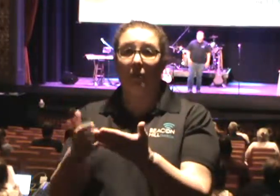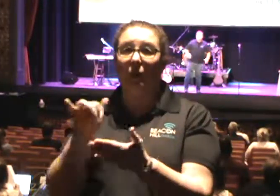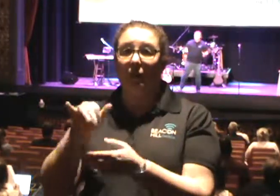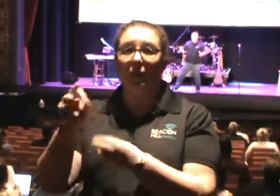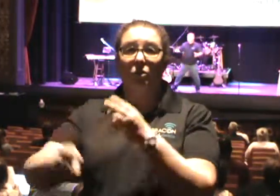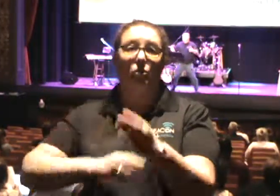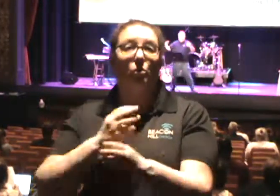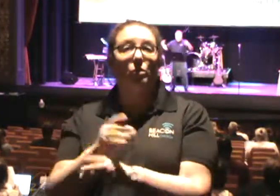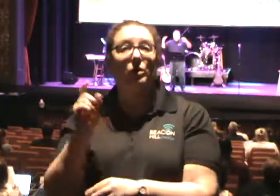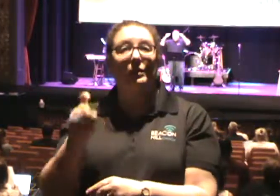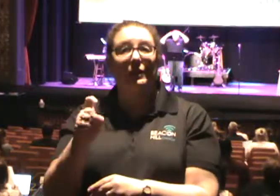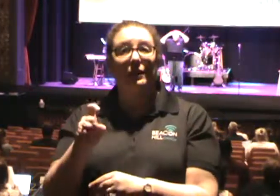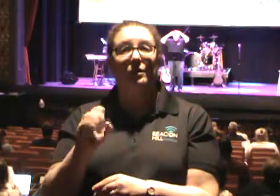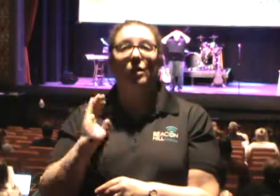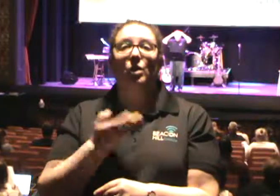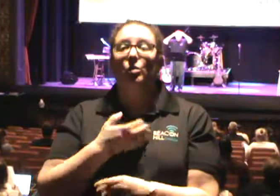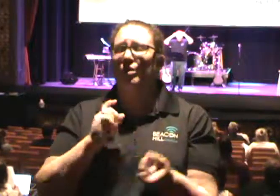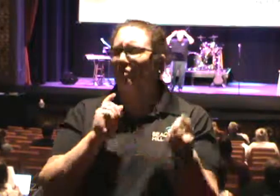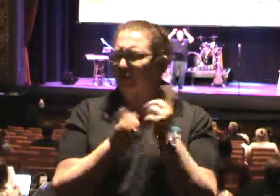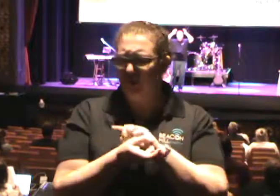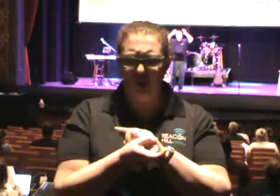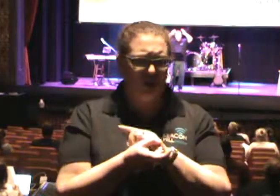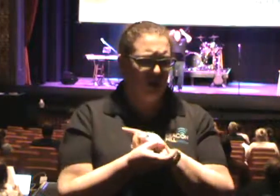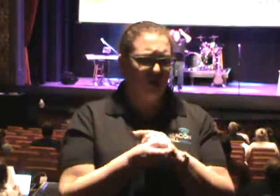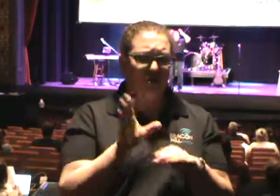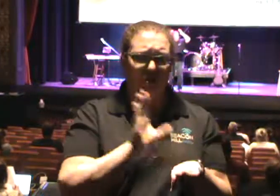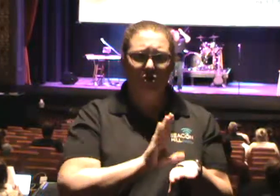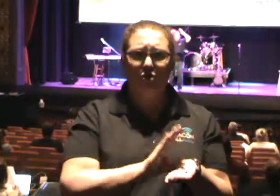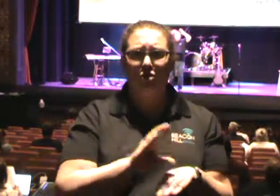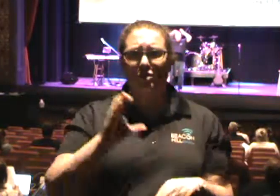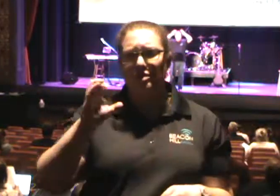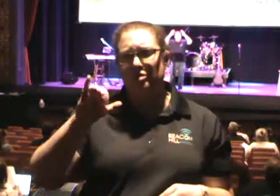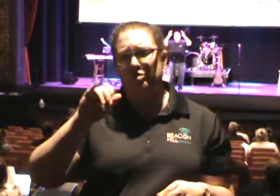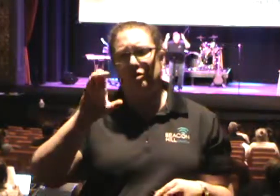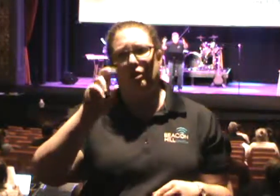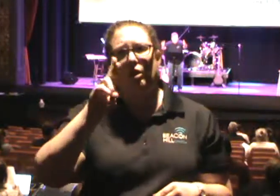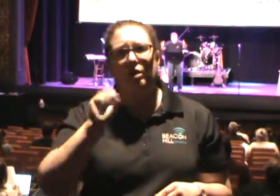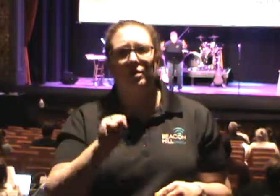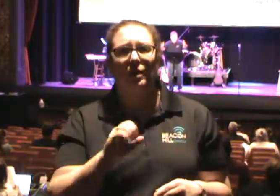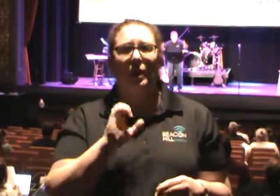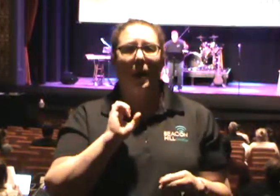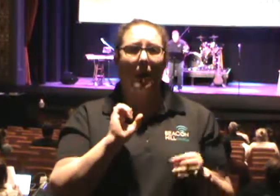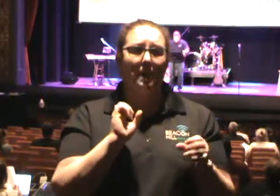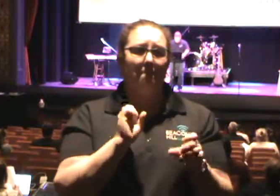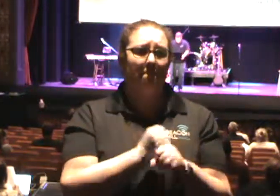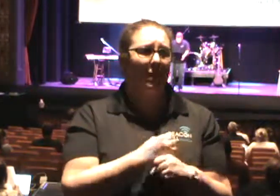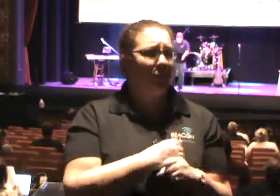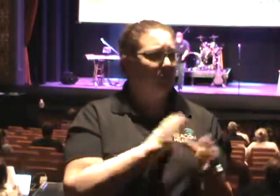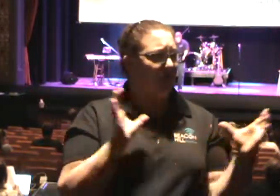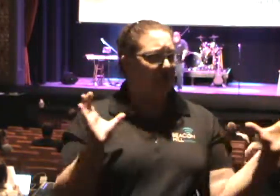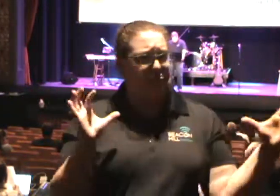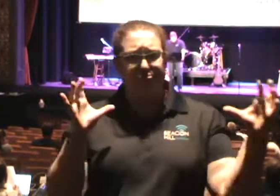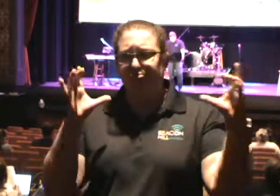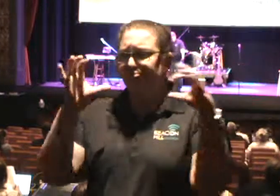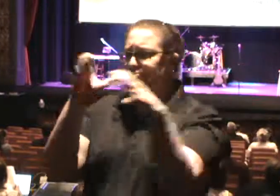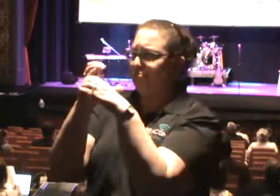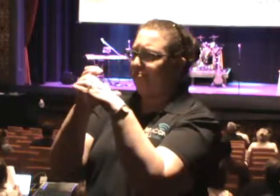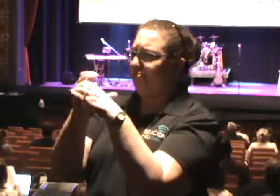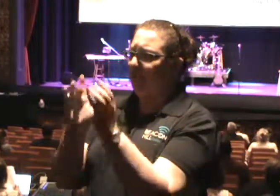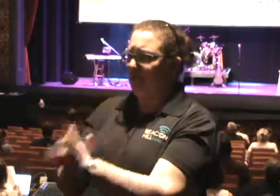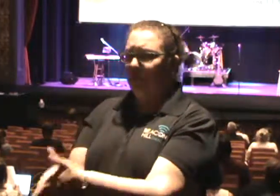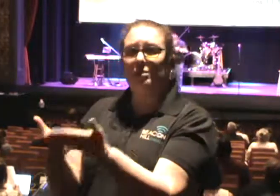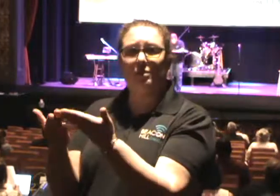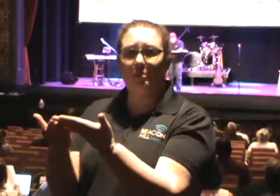today. We have turned the church into a circus. May we bring it back to the Word of God. Come on, we're Christ.